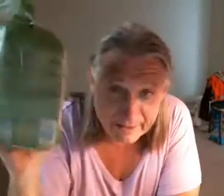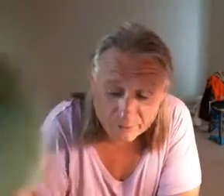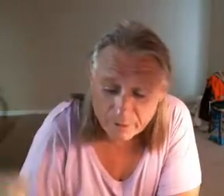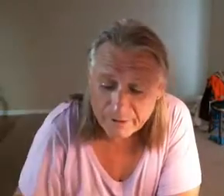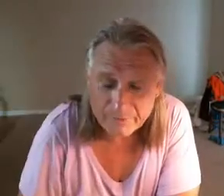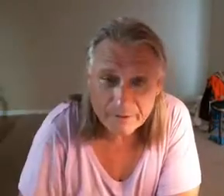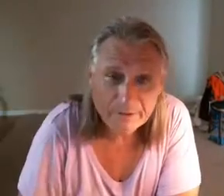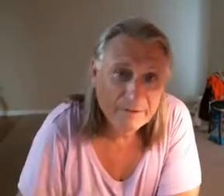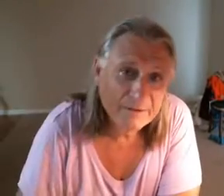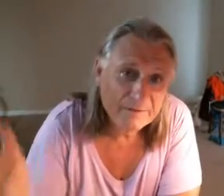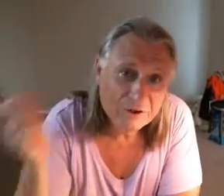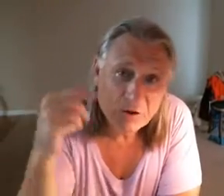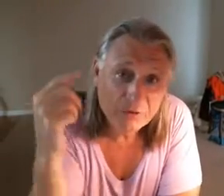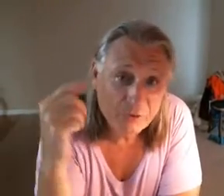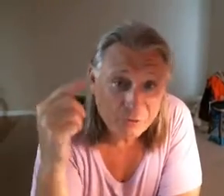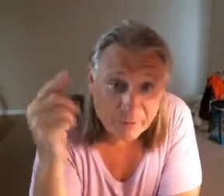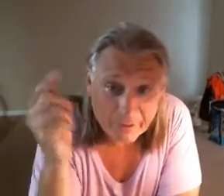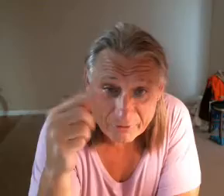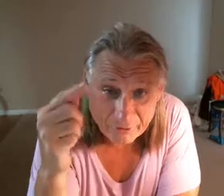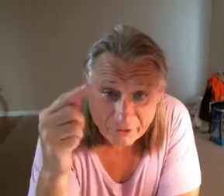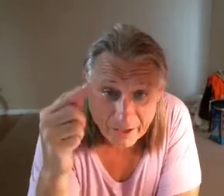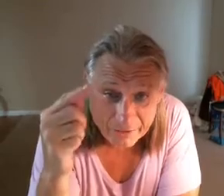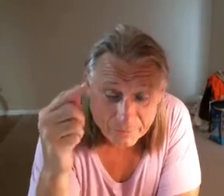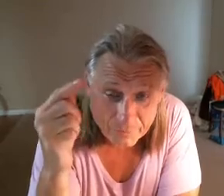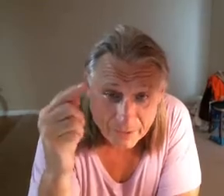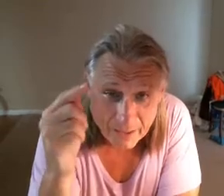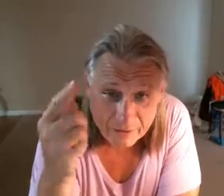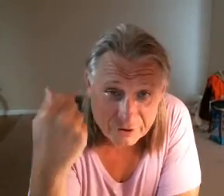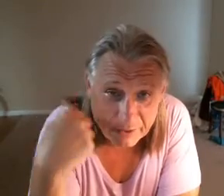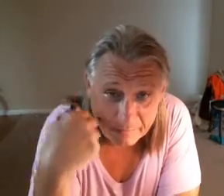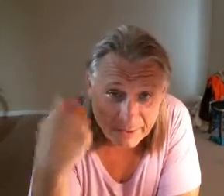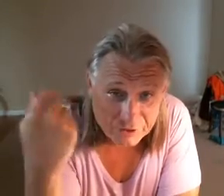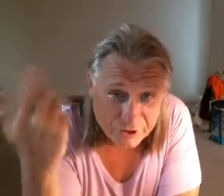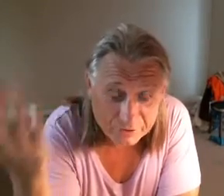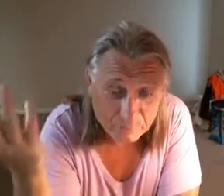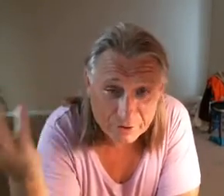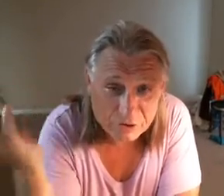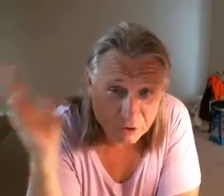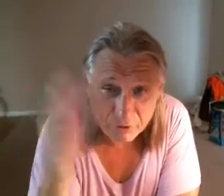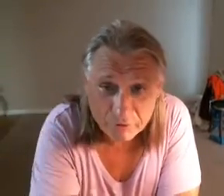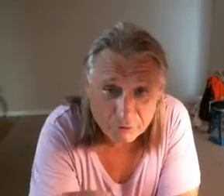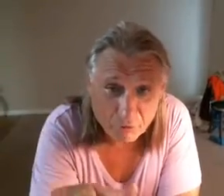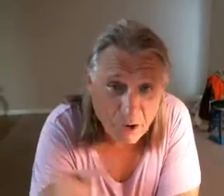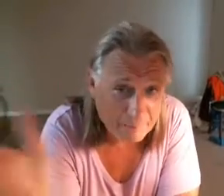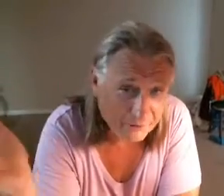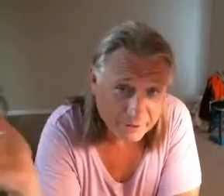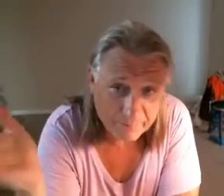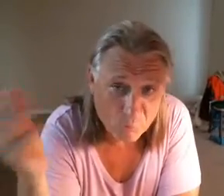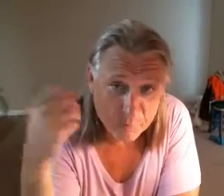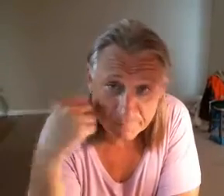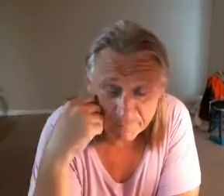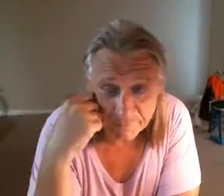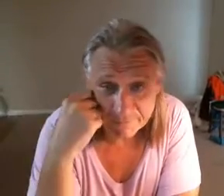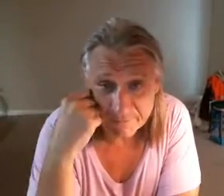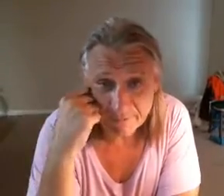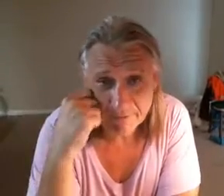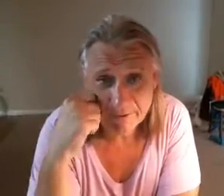whatever and you go out and do some exercise for an hour you come back check your blood sugar and it drops like more than 50 okay